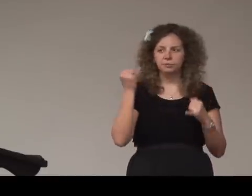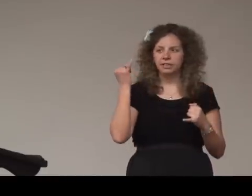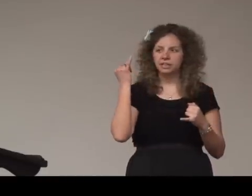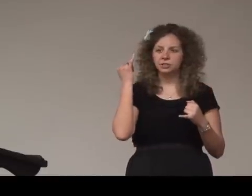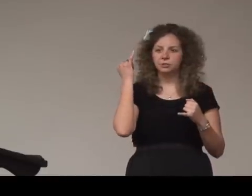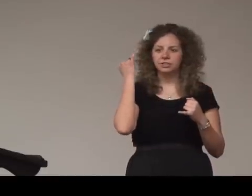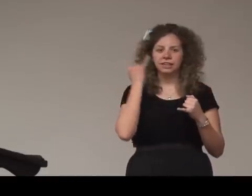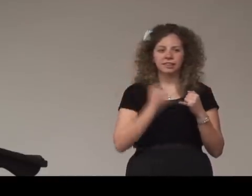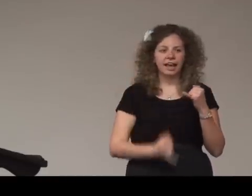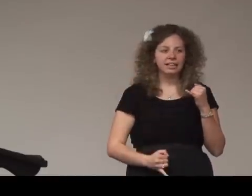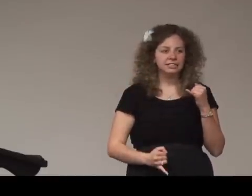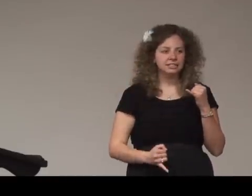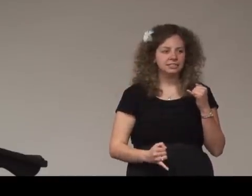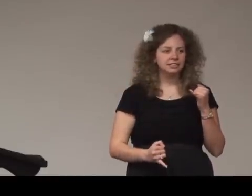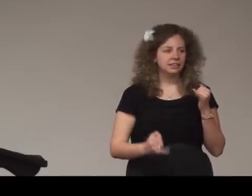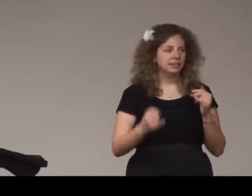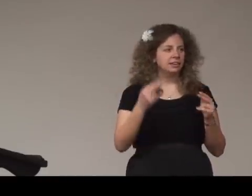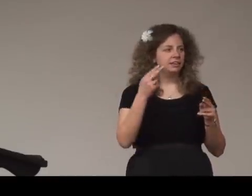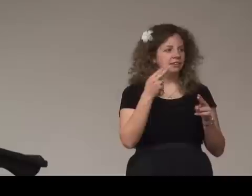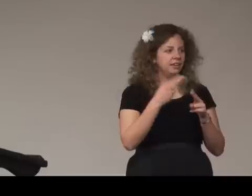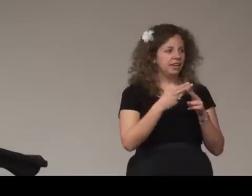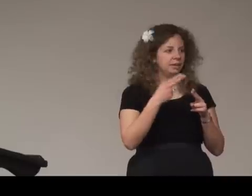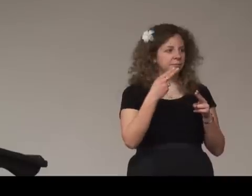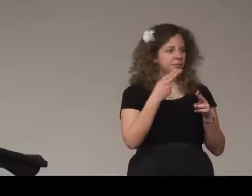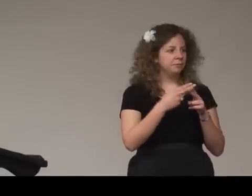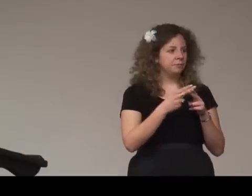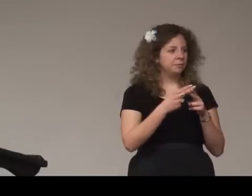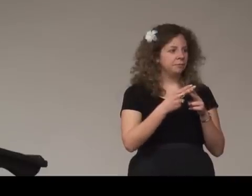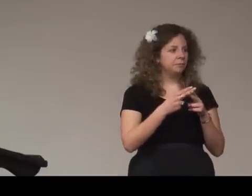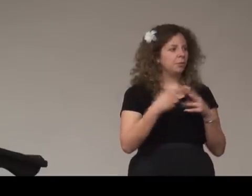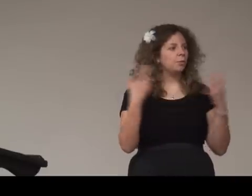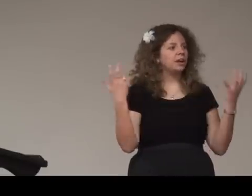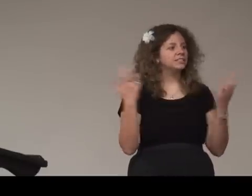of your in case you say last name what